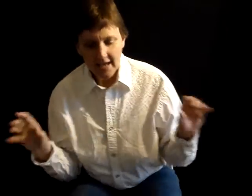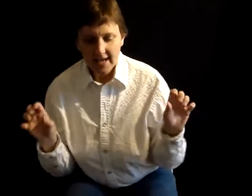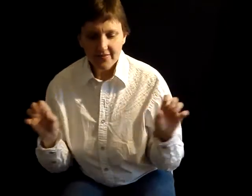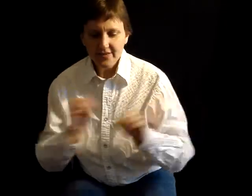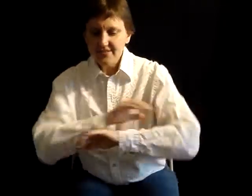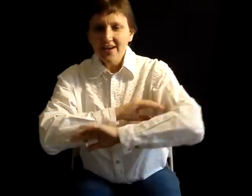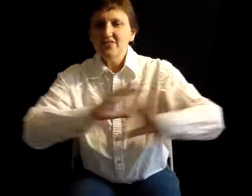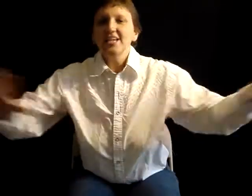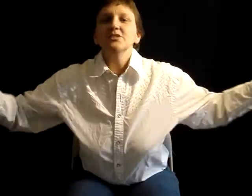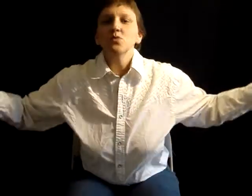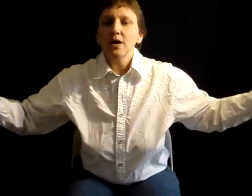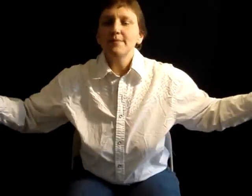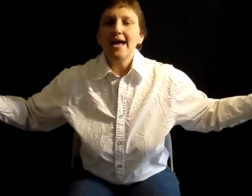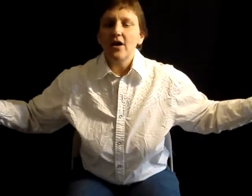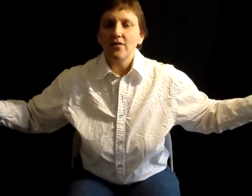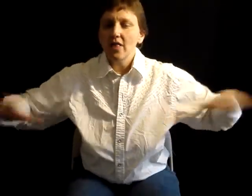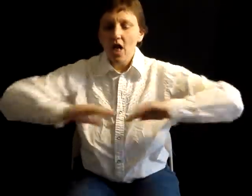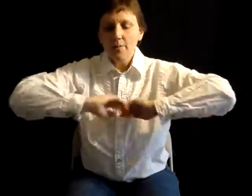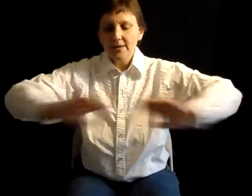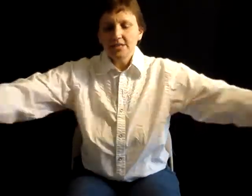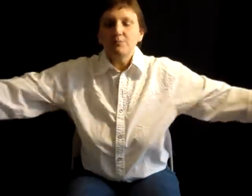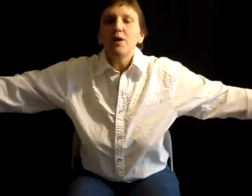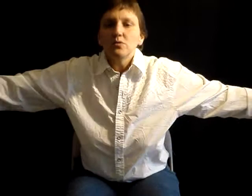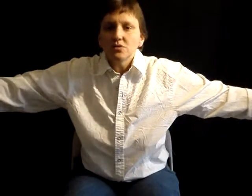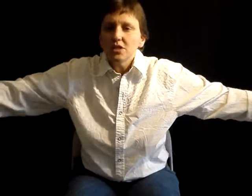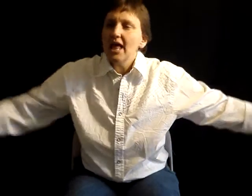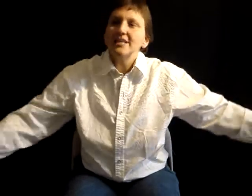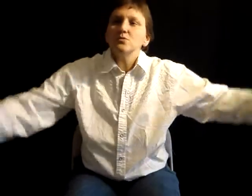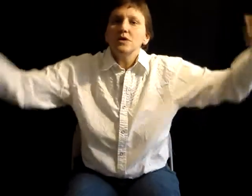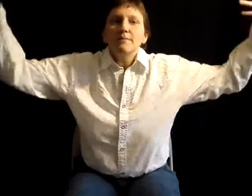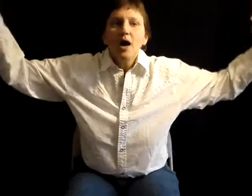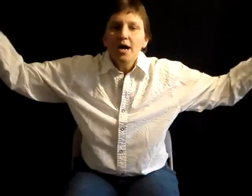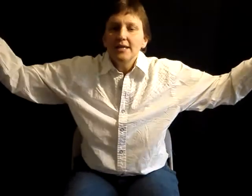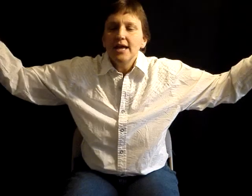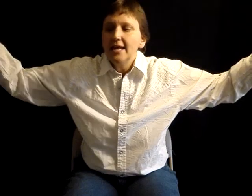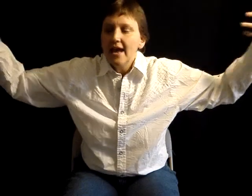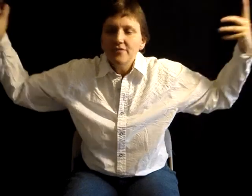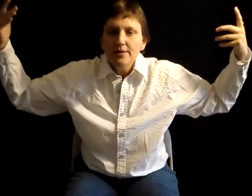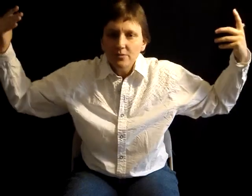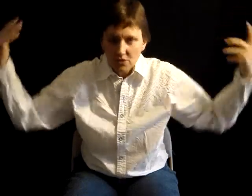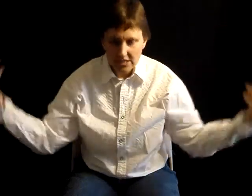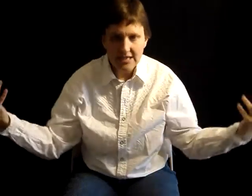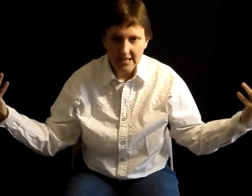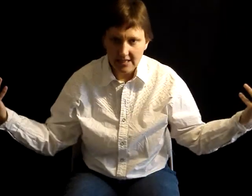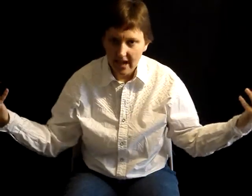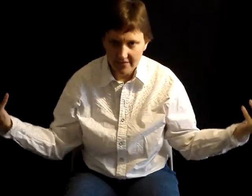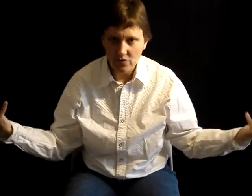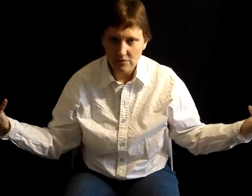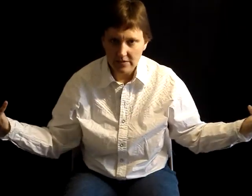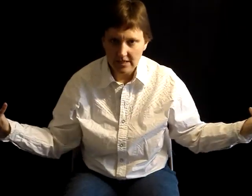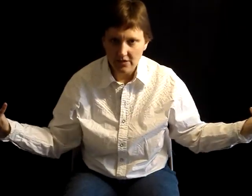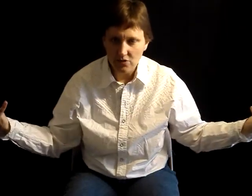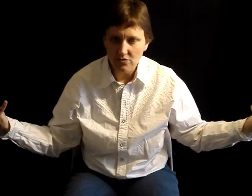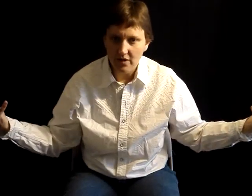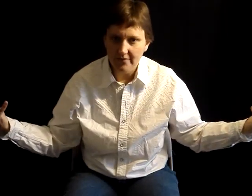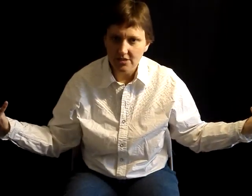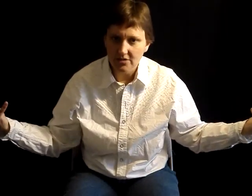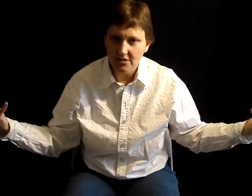this foundation will come down and they'll all be exposed. The lights will come on and everybody will see that I View It's been telling the truth all these years.